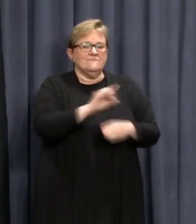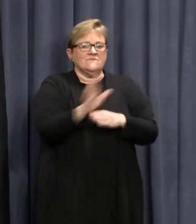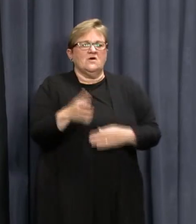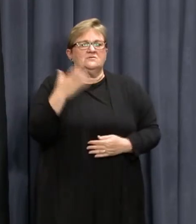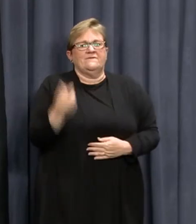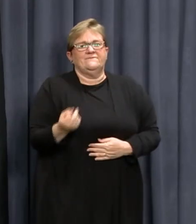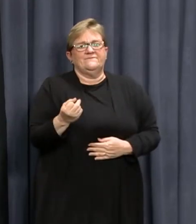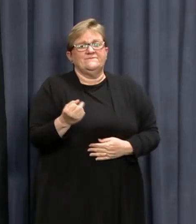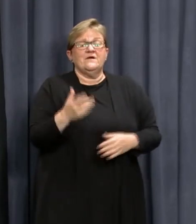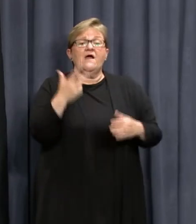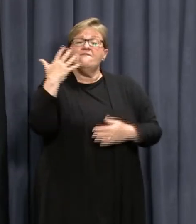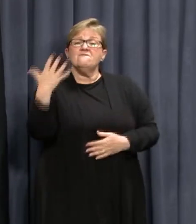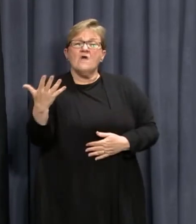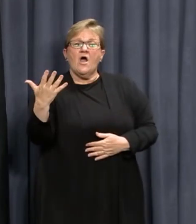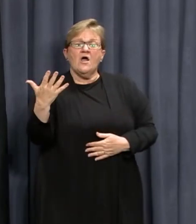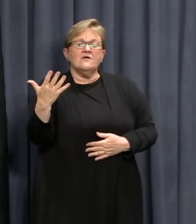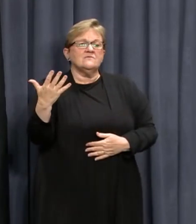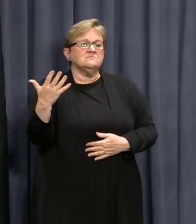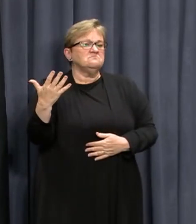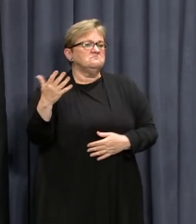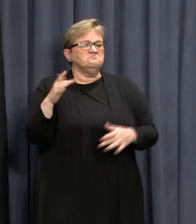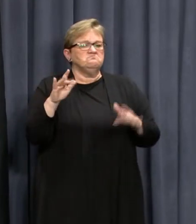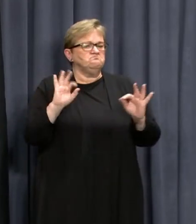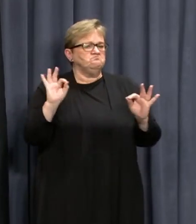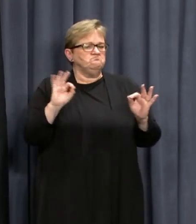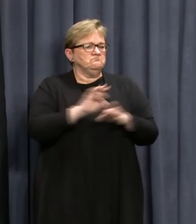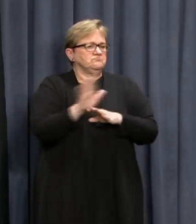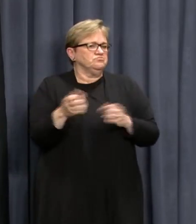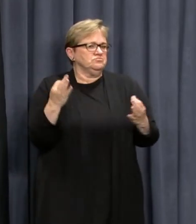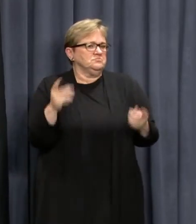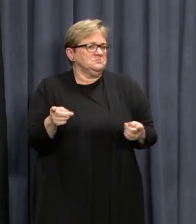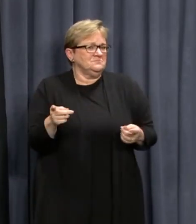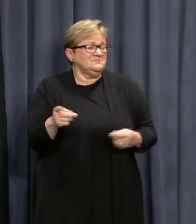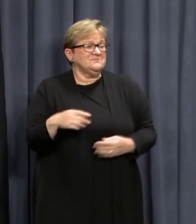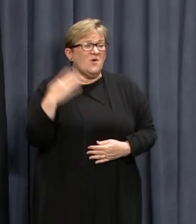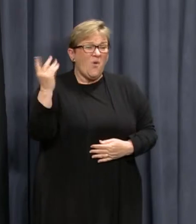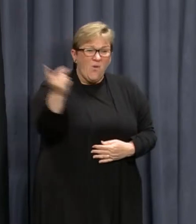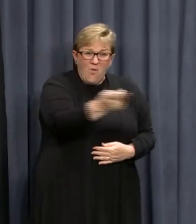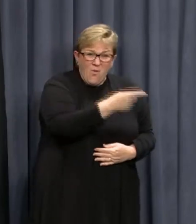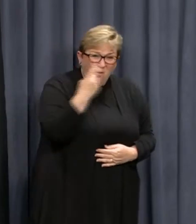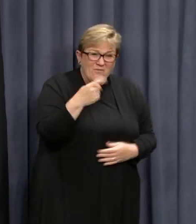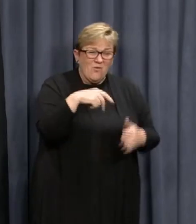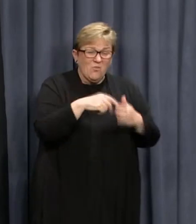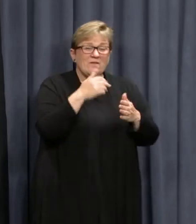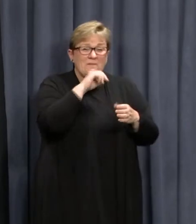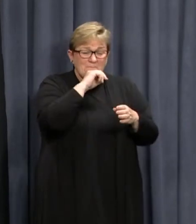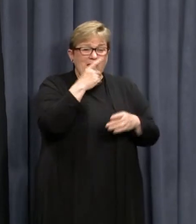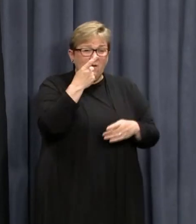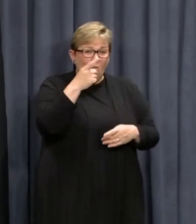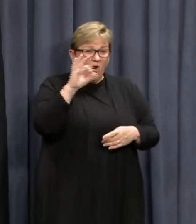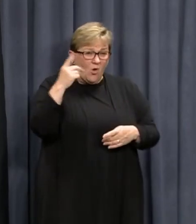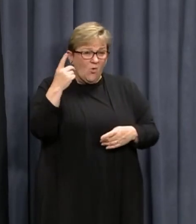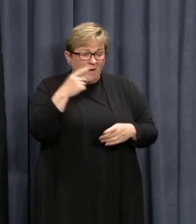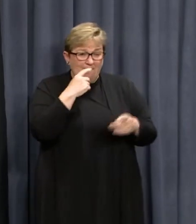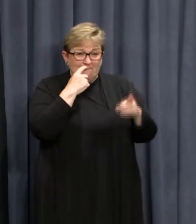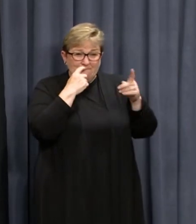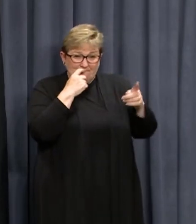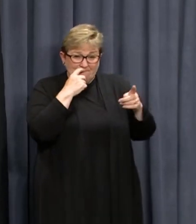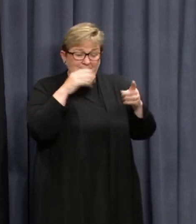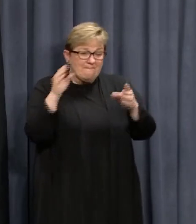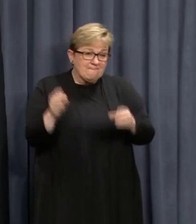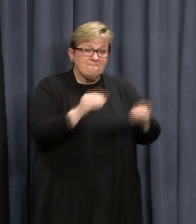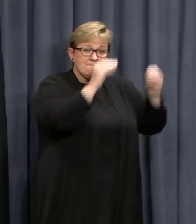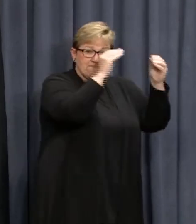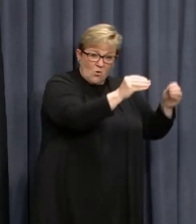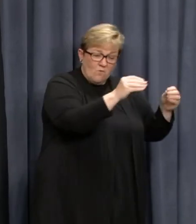result. The other five are so far negative. All of them, including Case 1001, are being